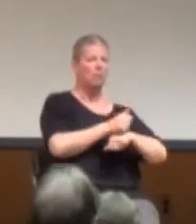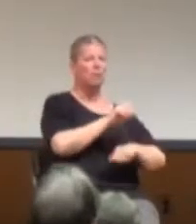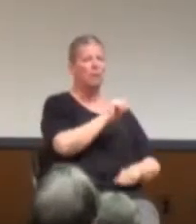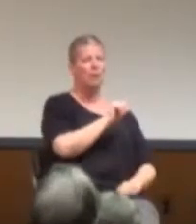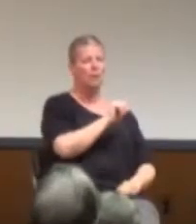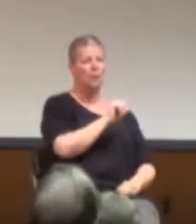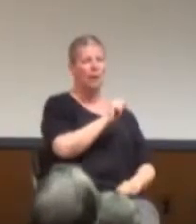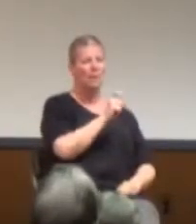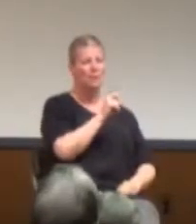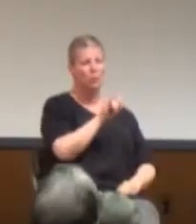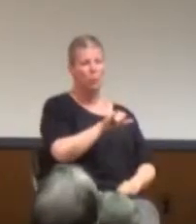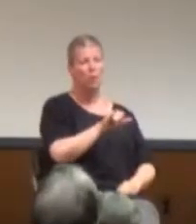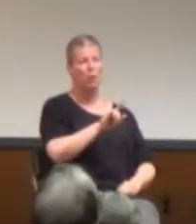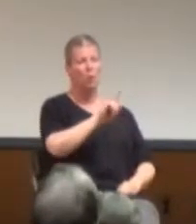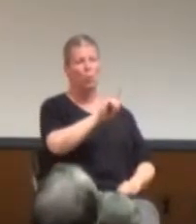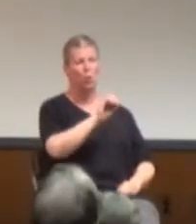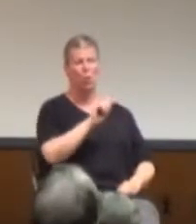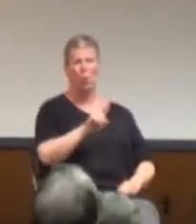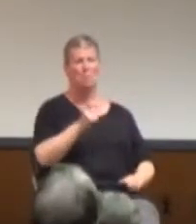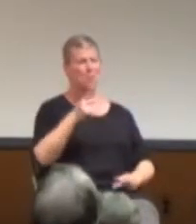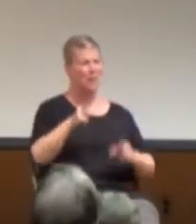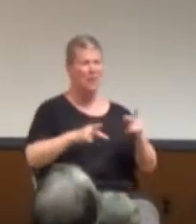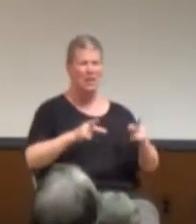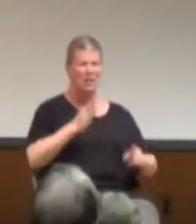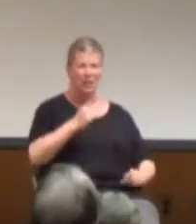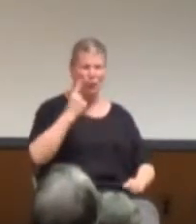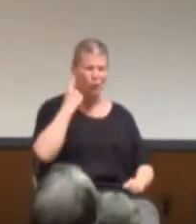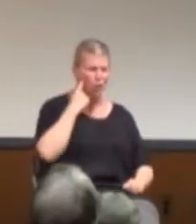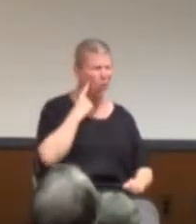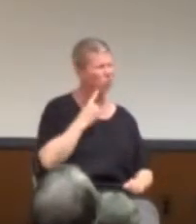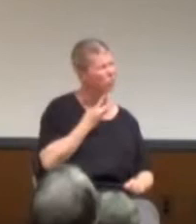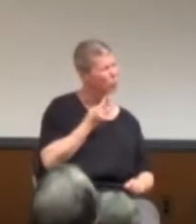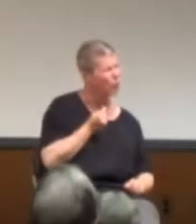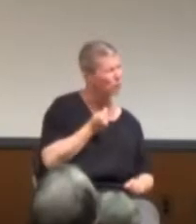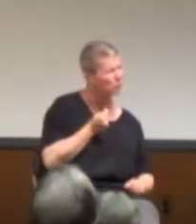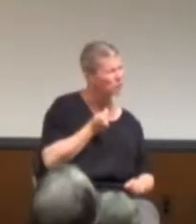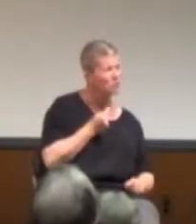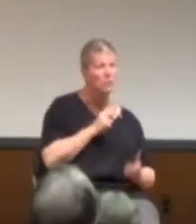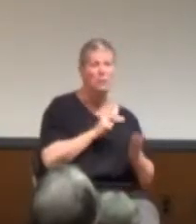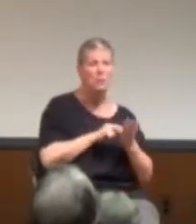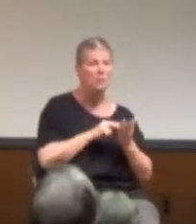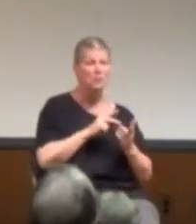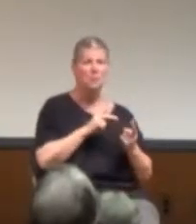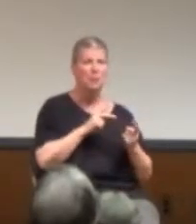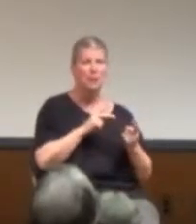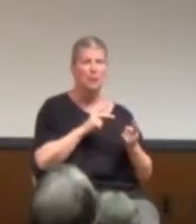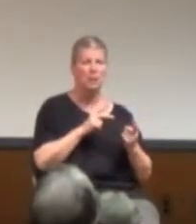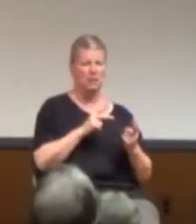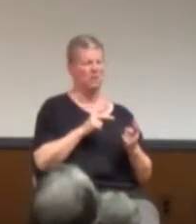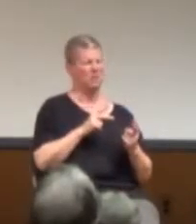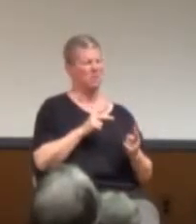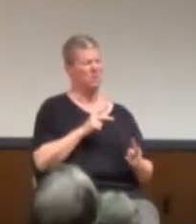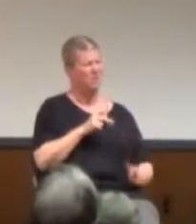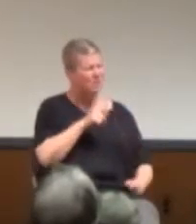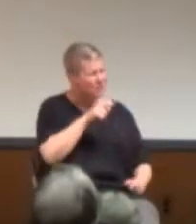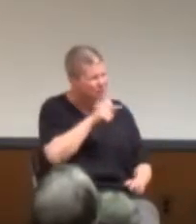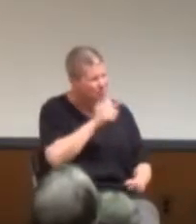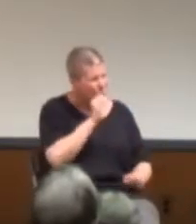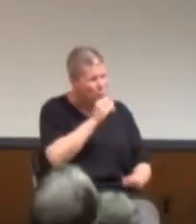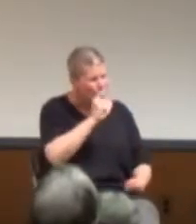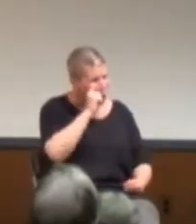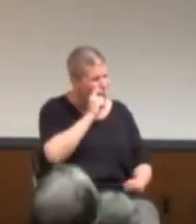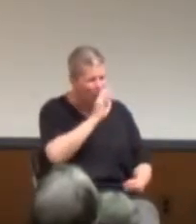asexuality is so unheard of to so many people, that even the concepts of not experiencing sexual attraction, and experiencing